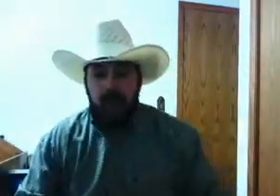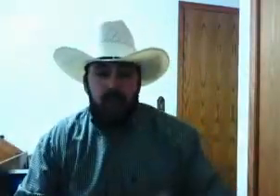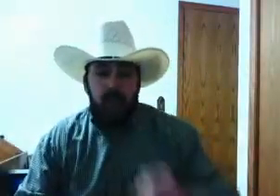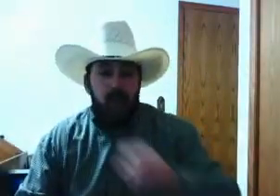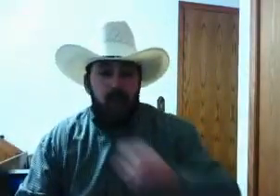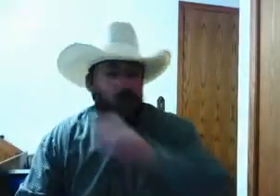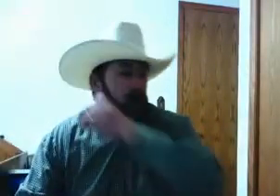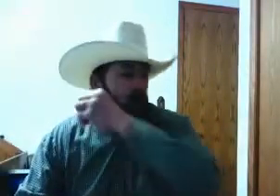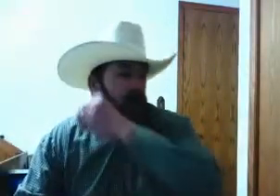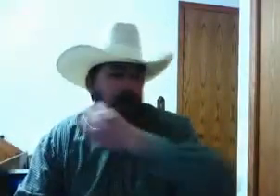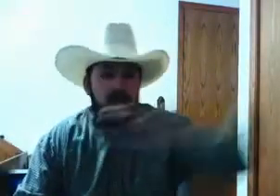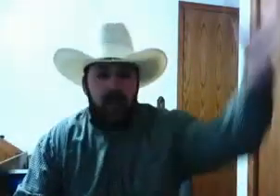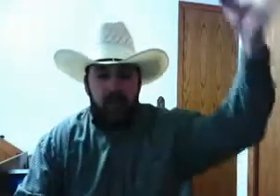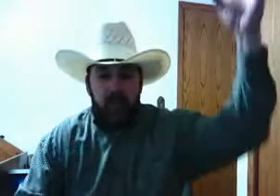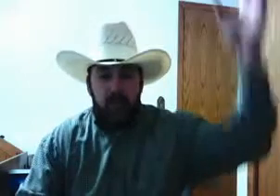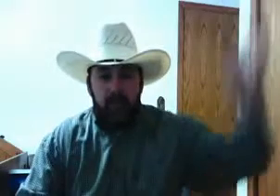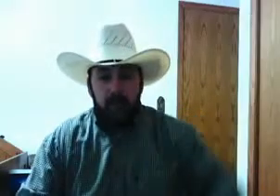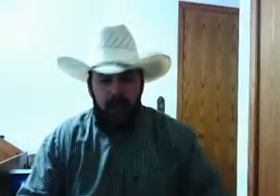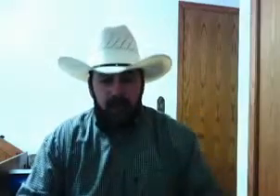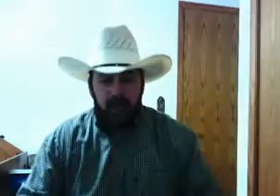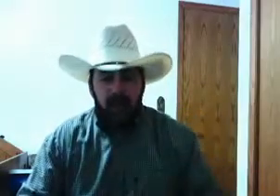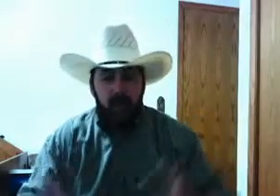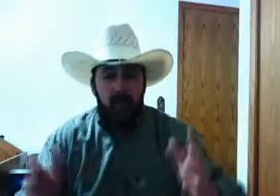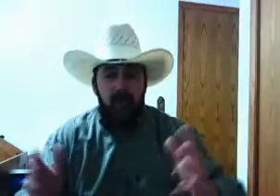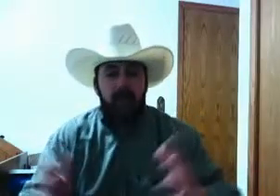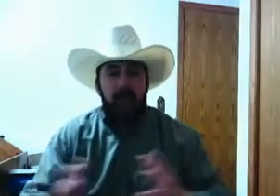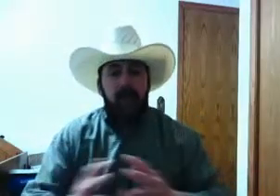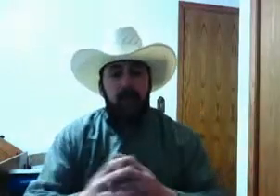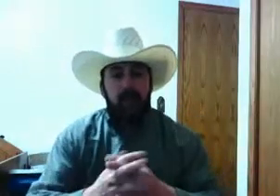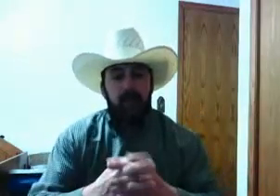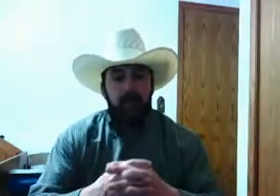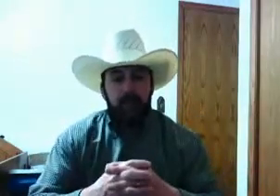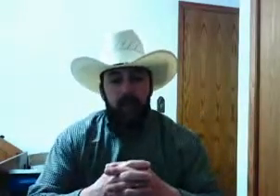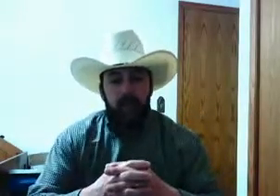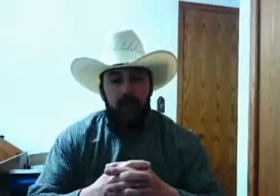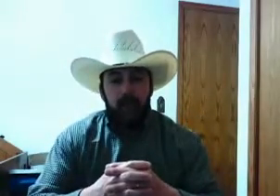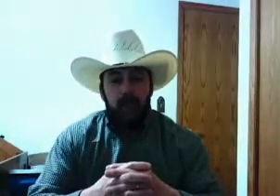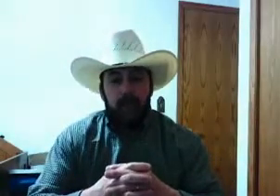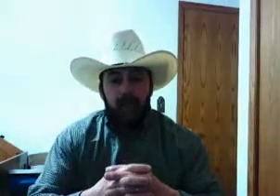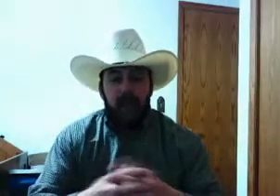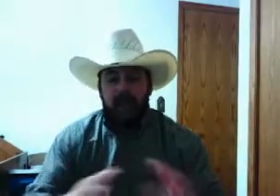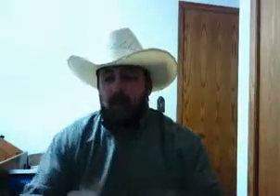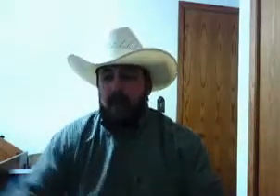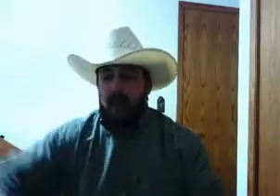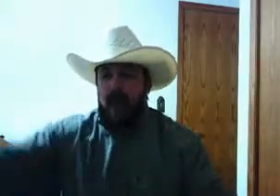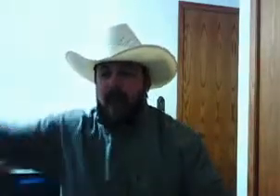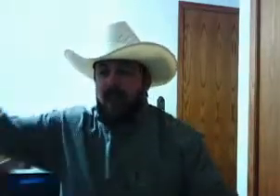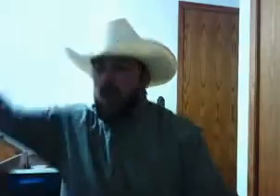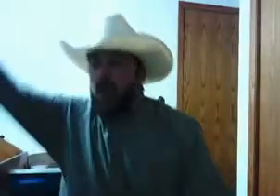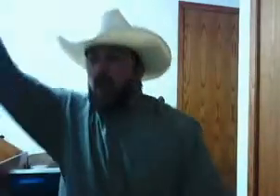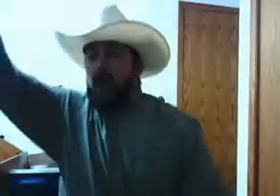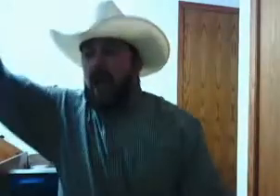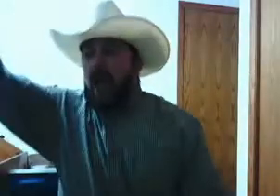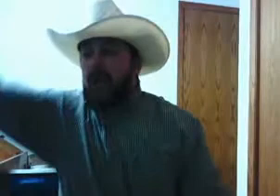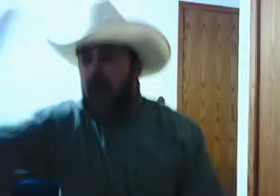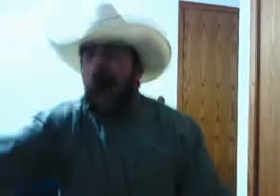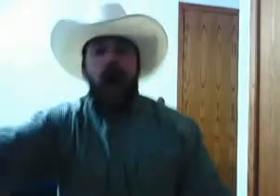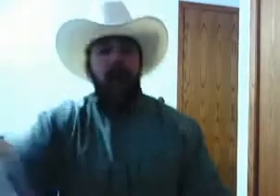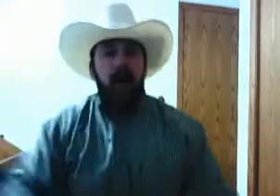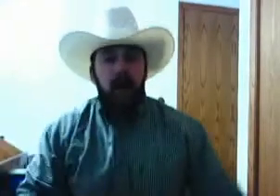unhinged. Because that's the way it is today. But as for me and my house, we'll serve God and